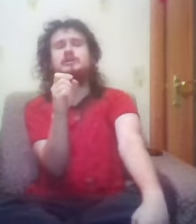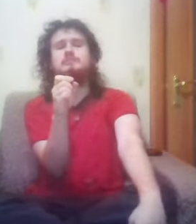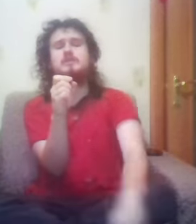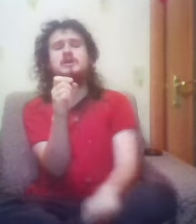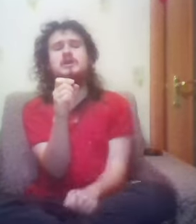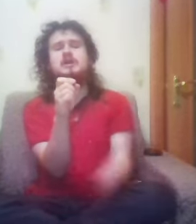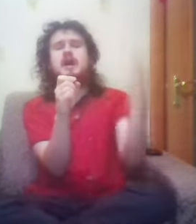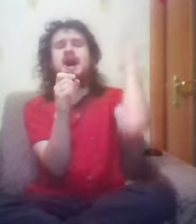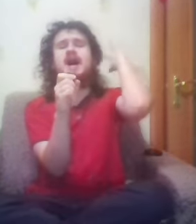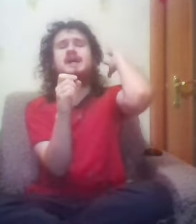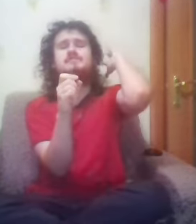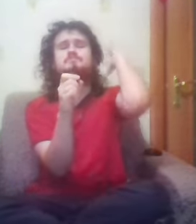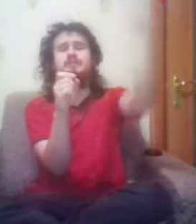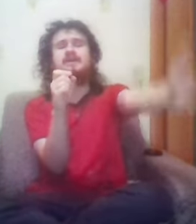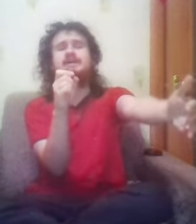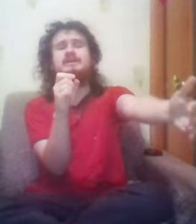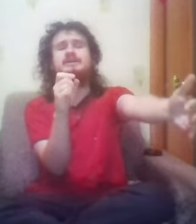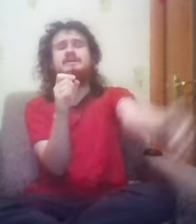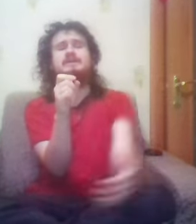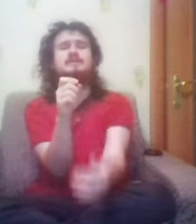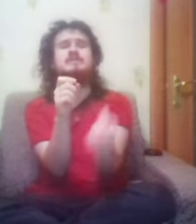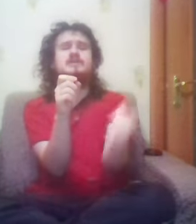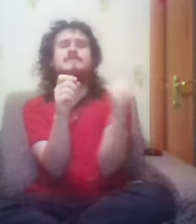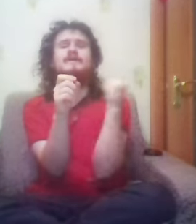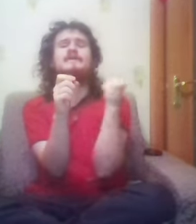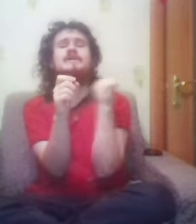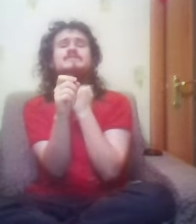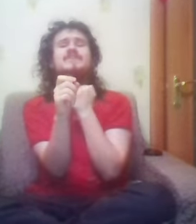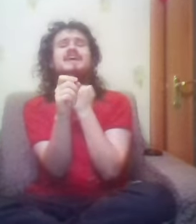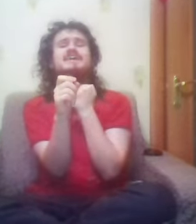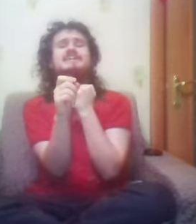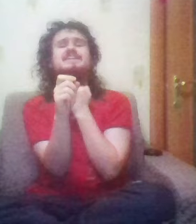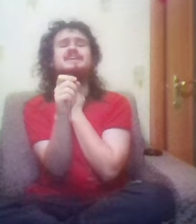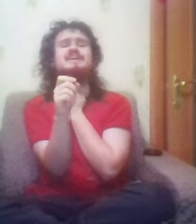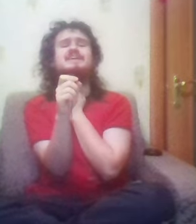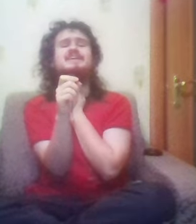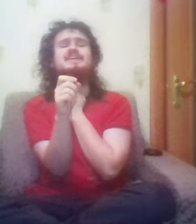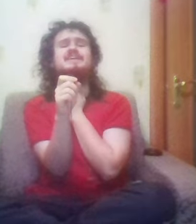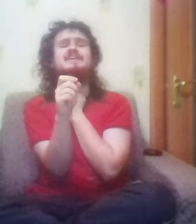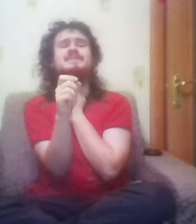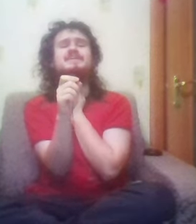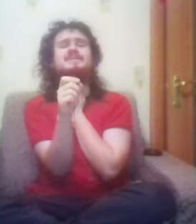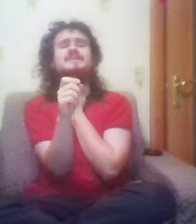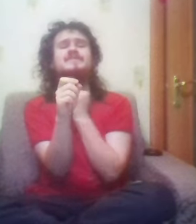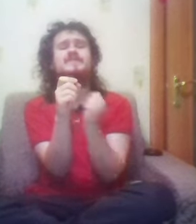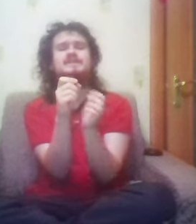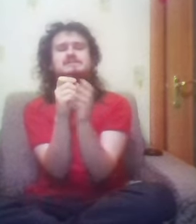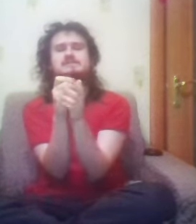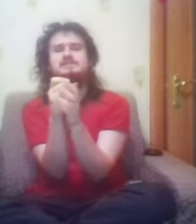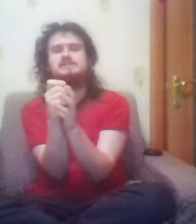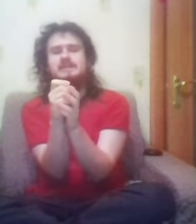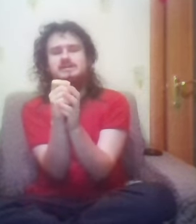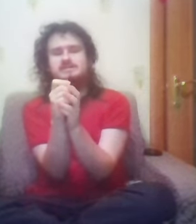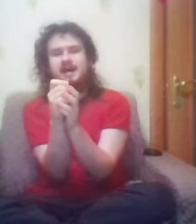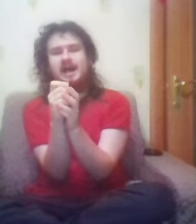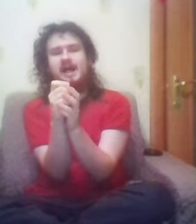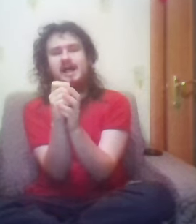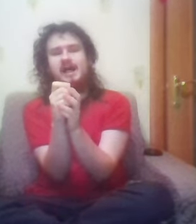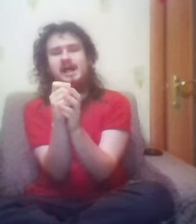me I'm begging for my life It's hard